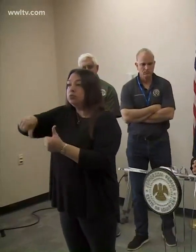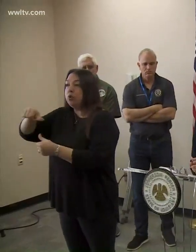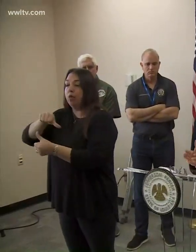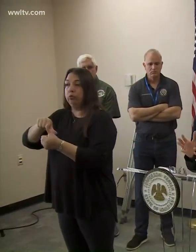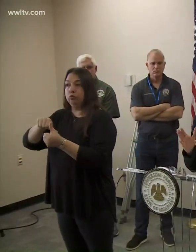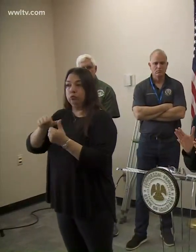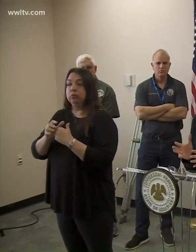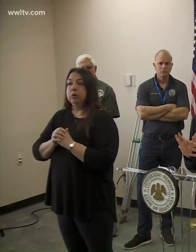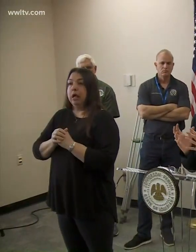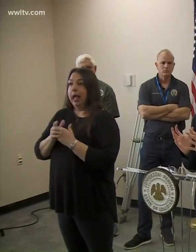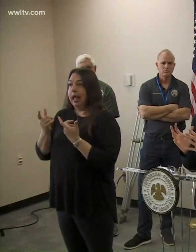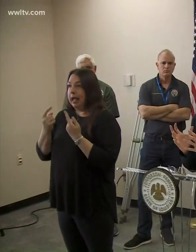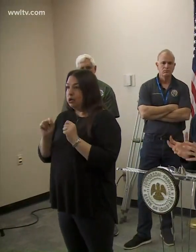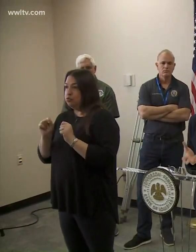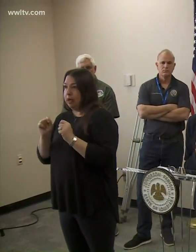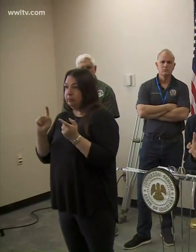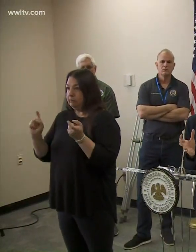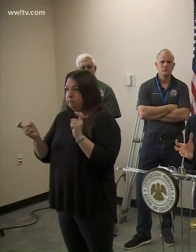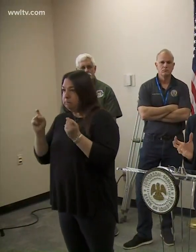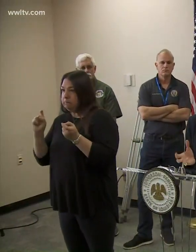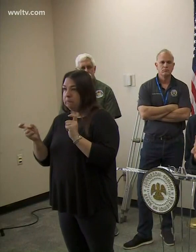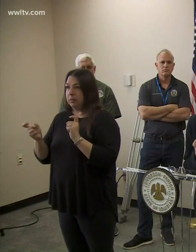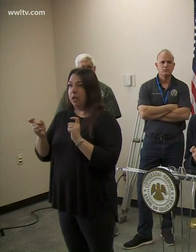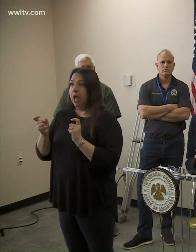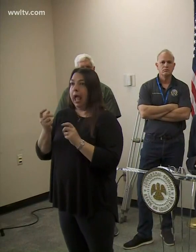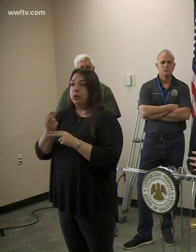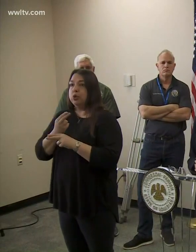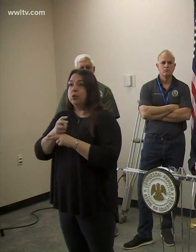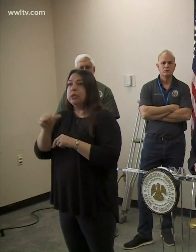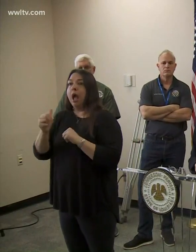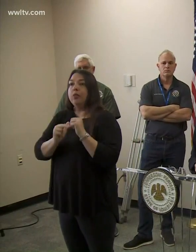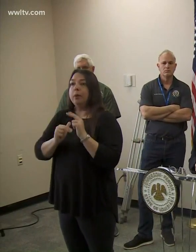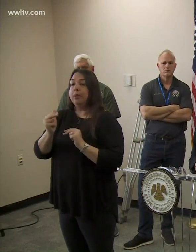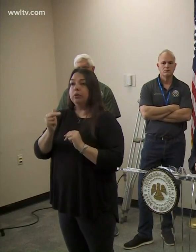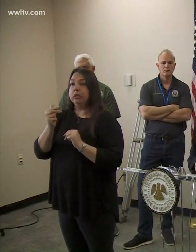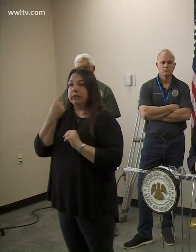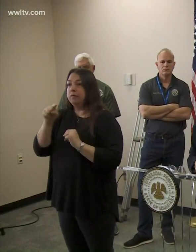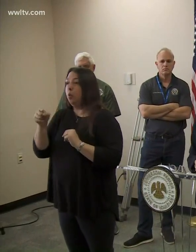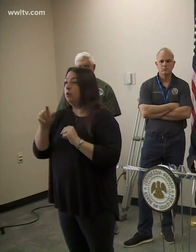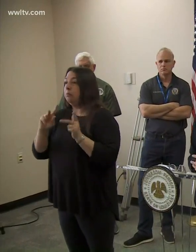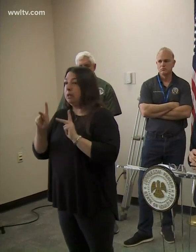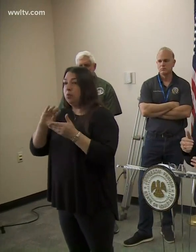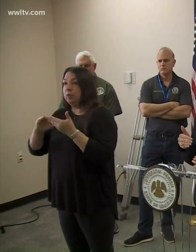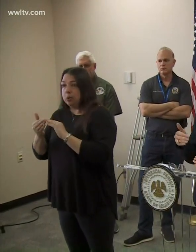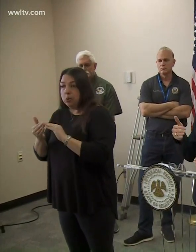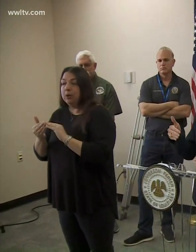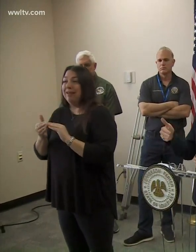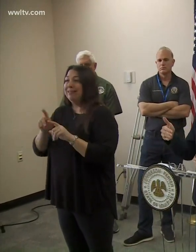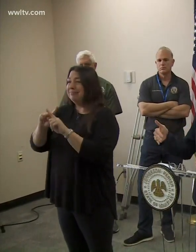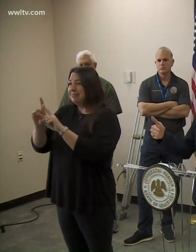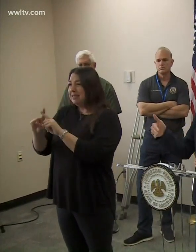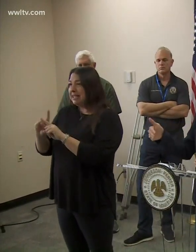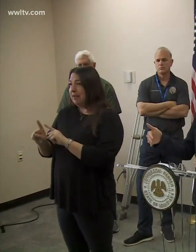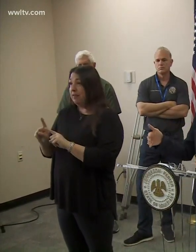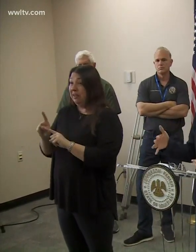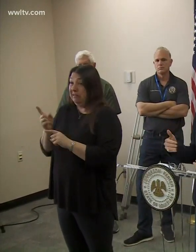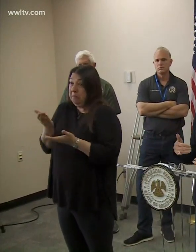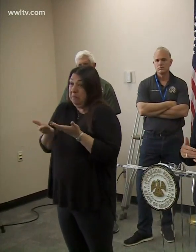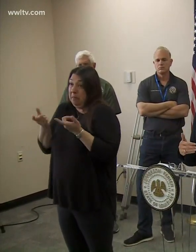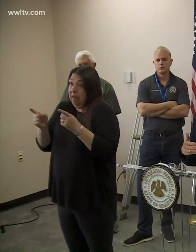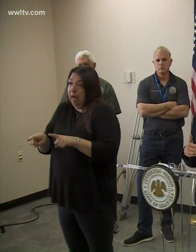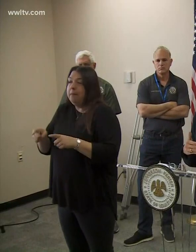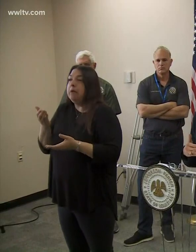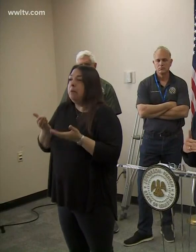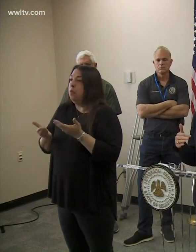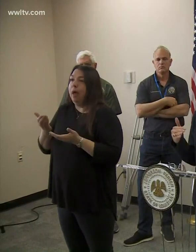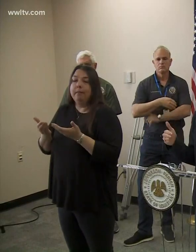and, and pivoting and turning those facilities to other uses that we need in this community. Um, all the different things that might need to happen, we